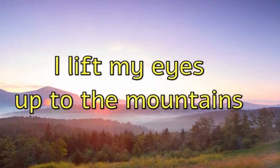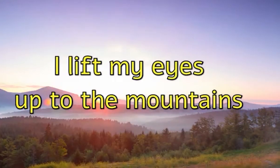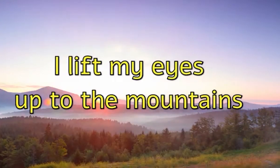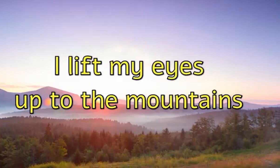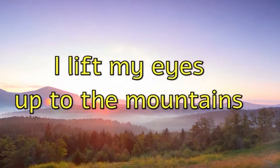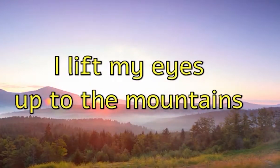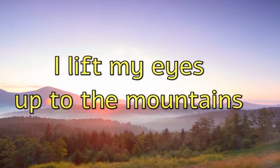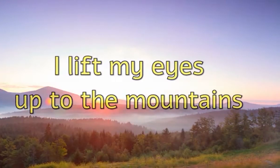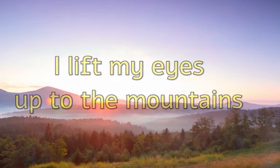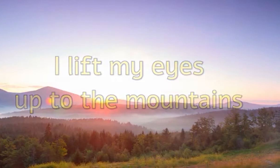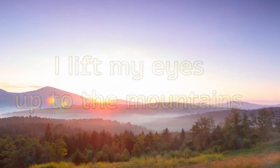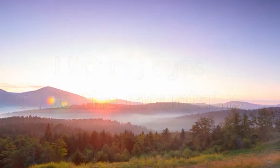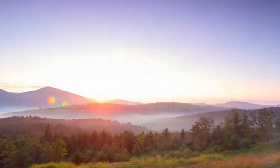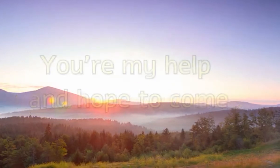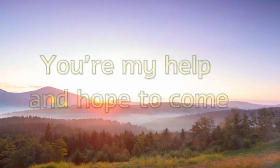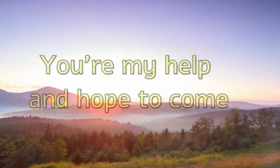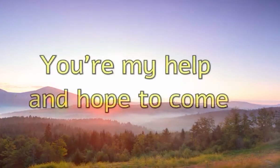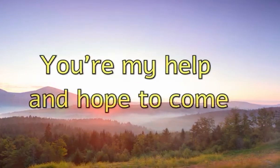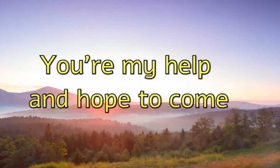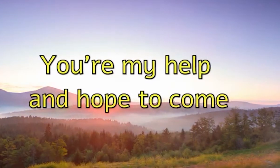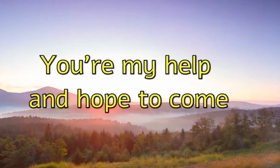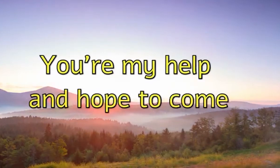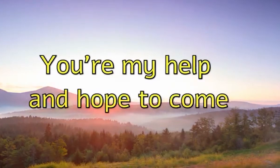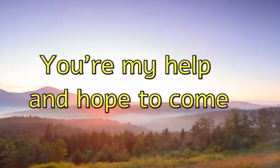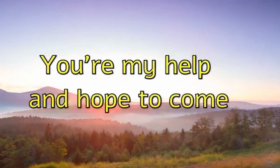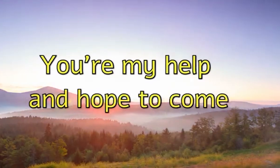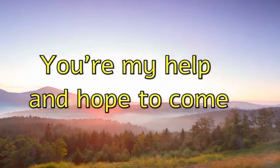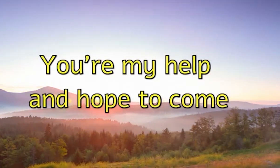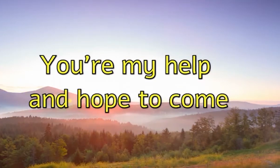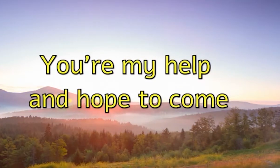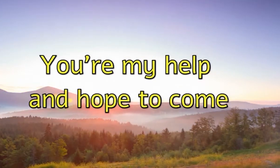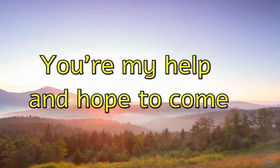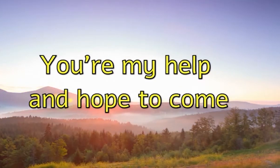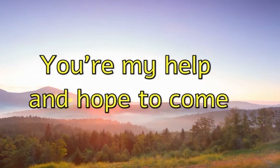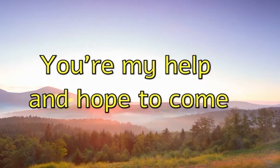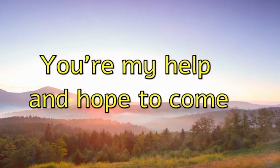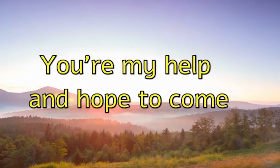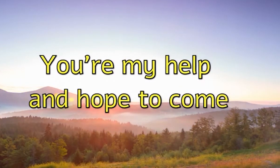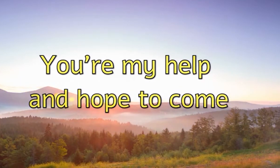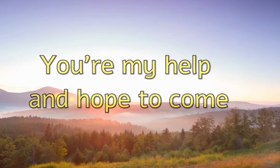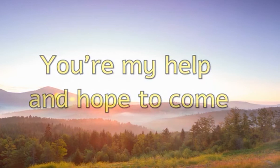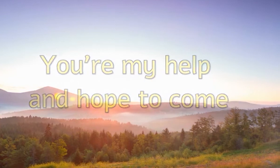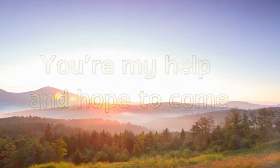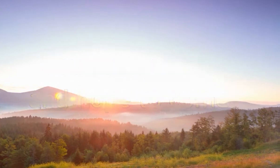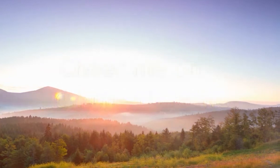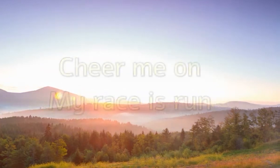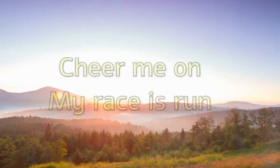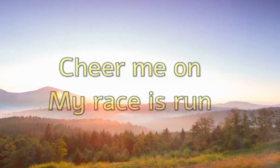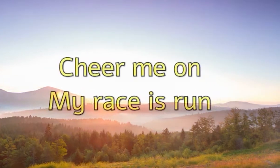mountains you're my help and hope to come cheer